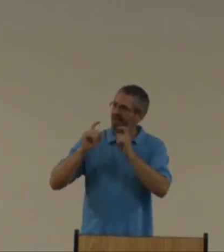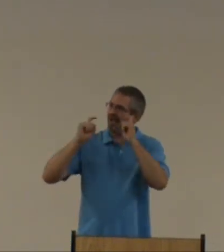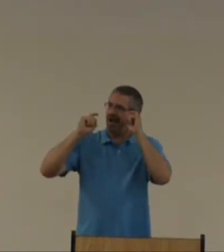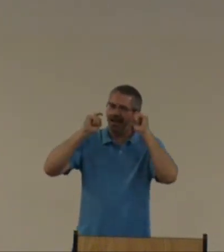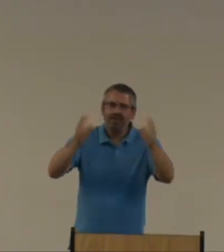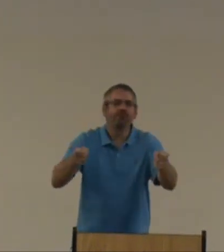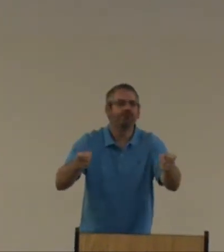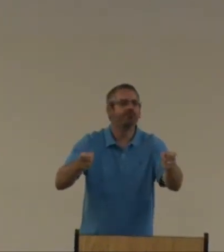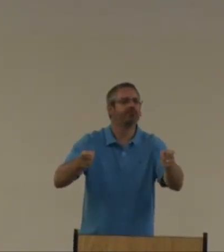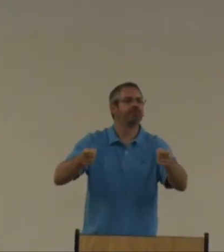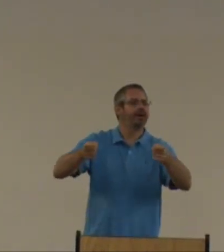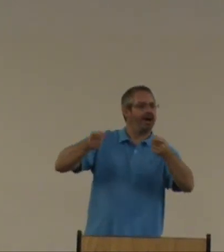Jesus.